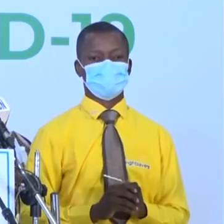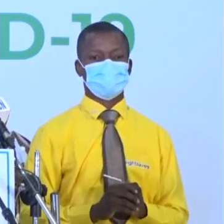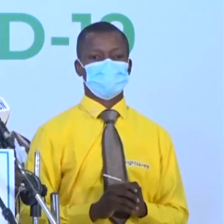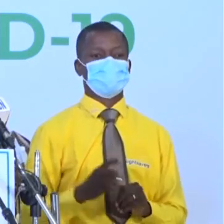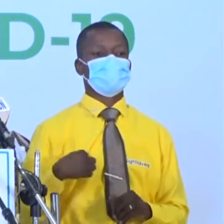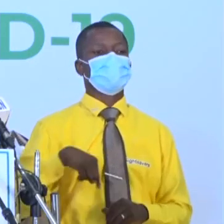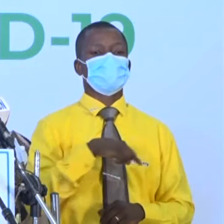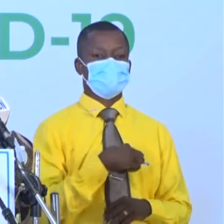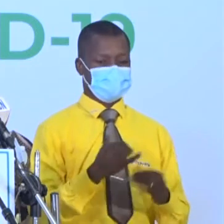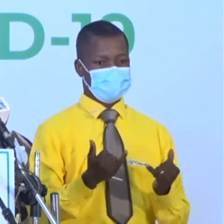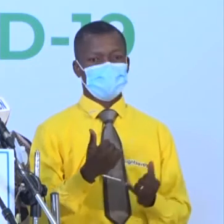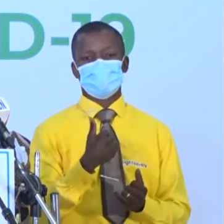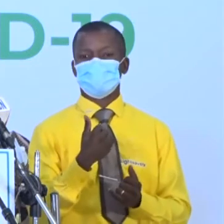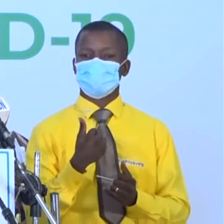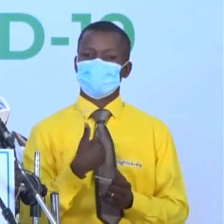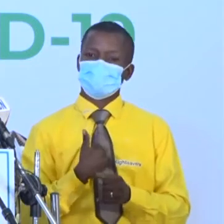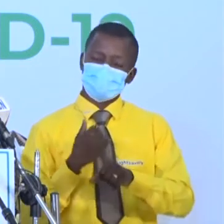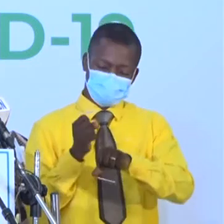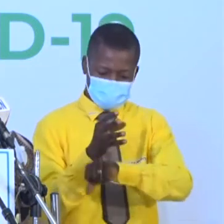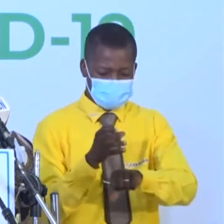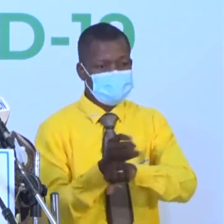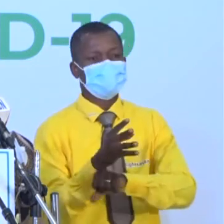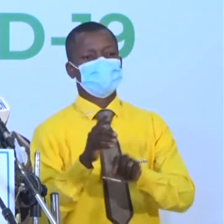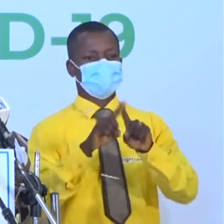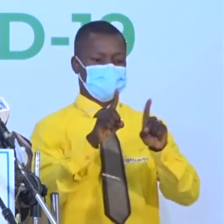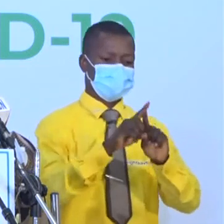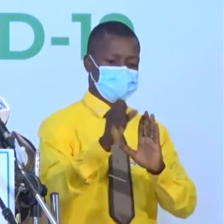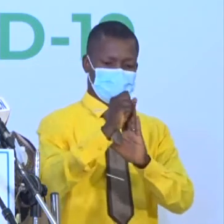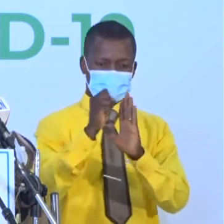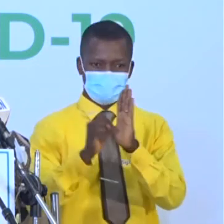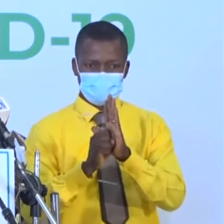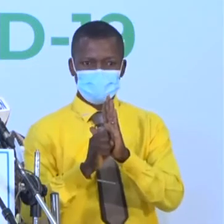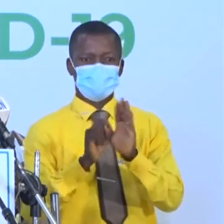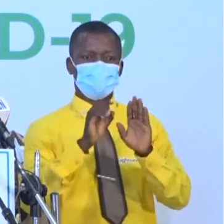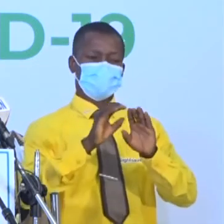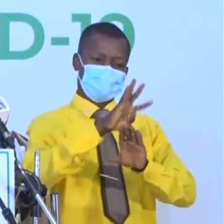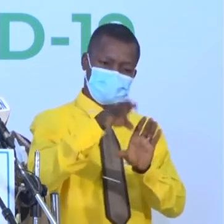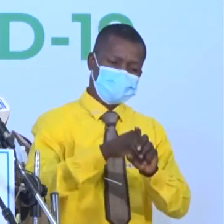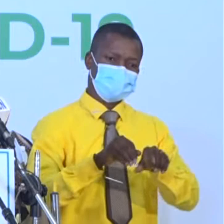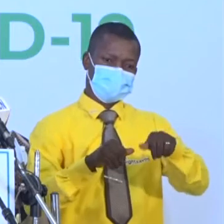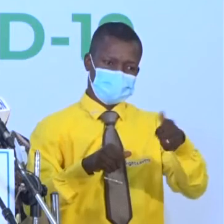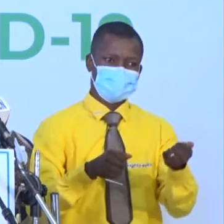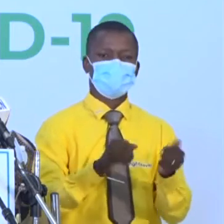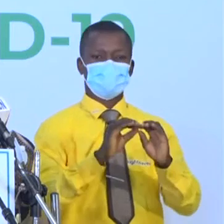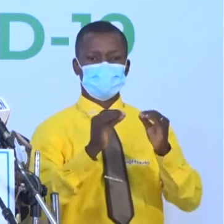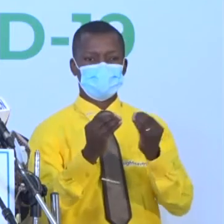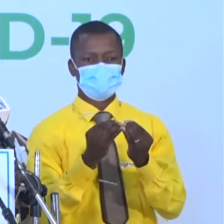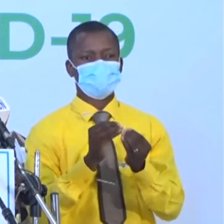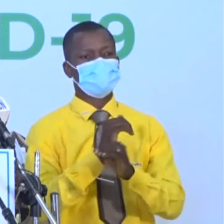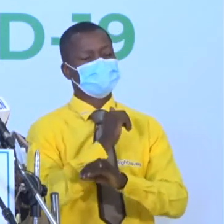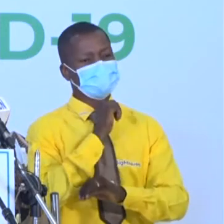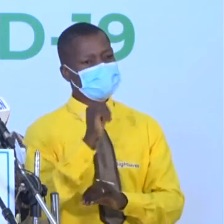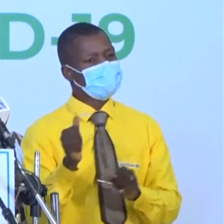We, however, have advised states and relevant stakeholders not to completely